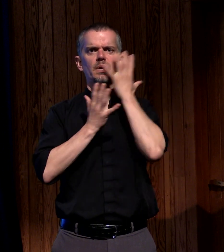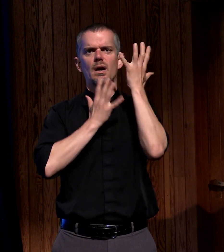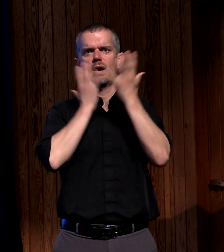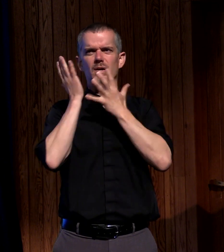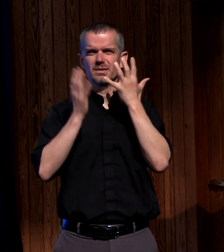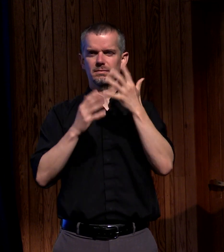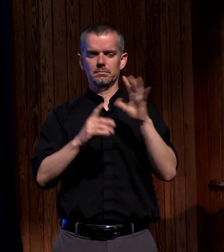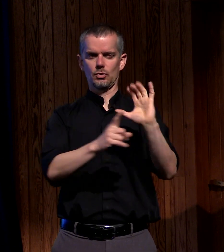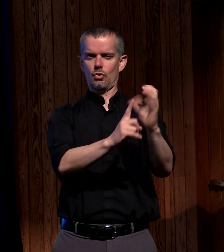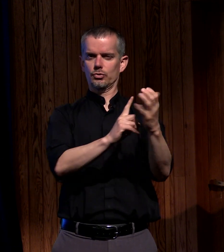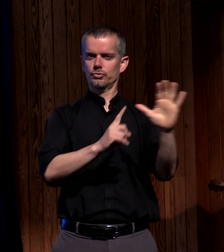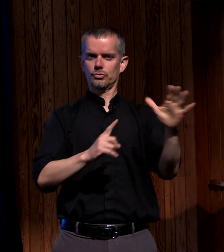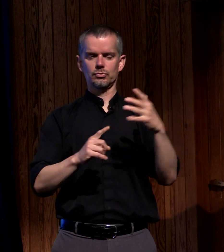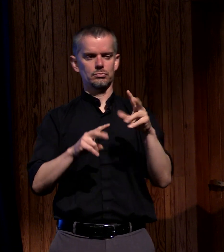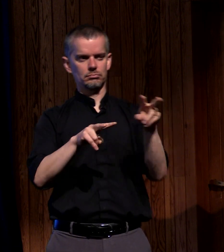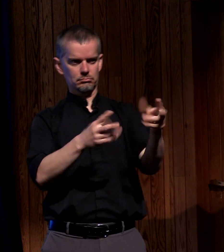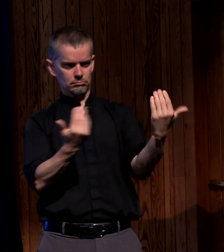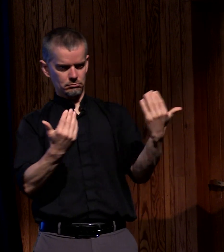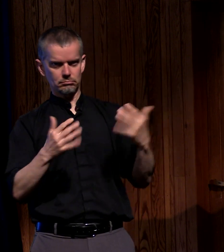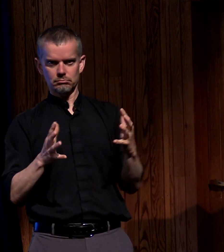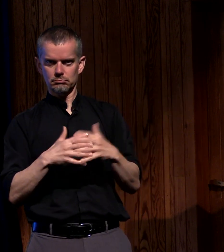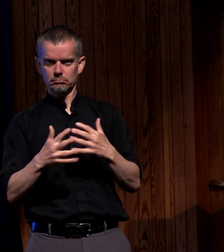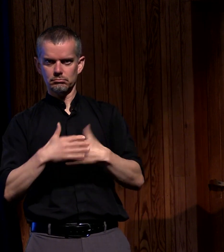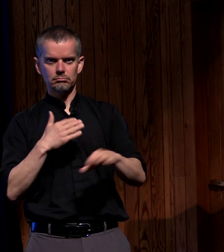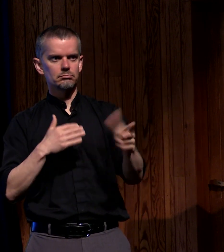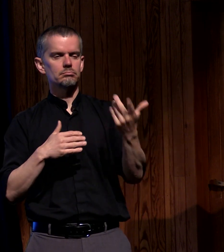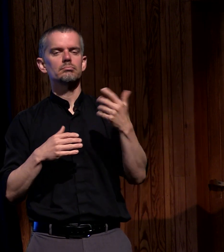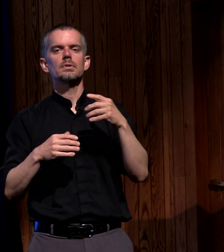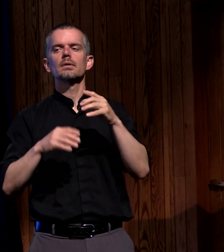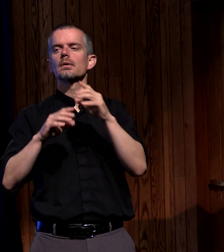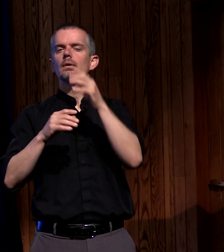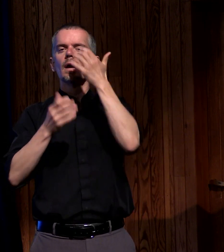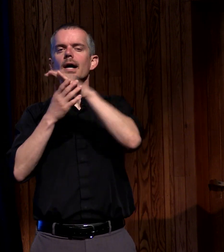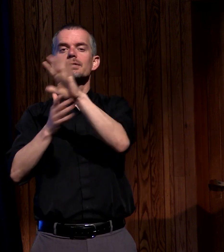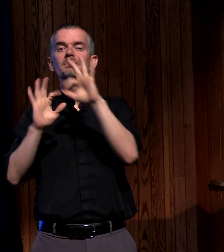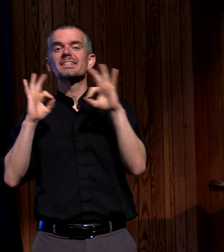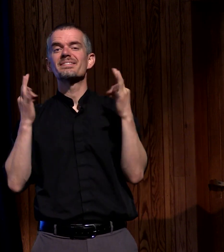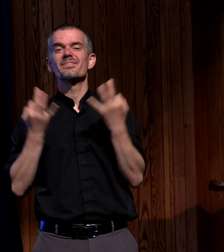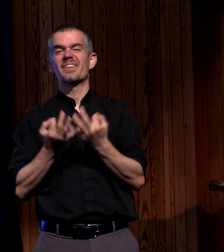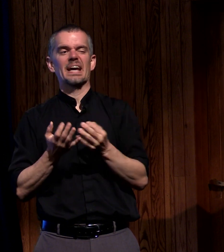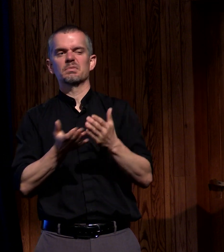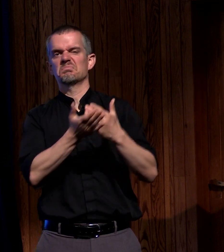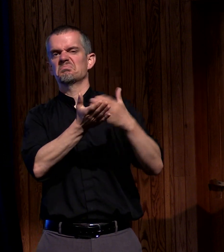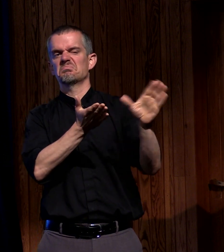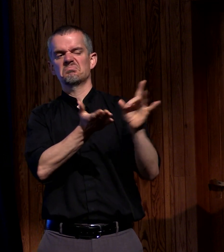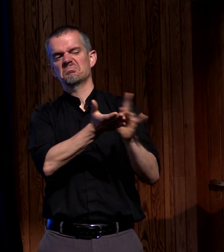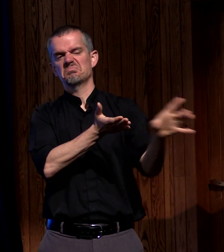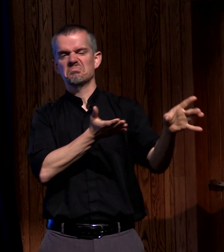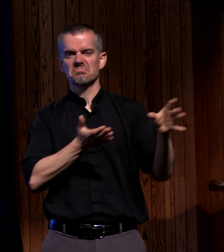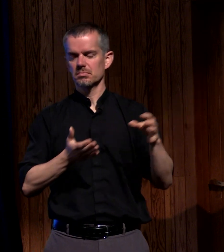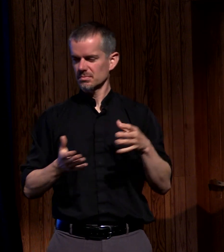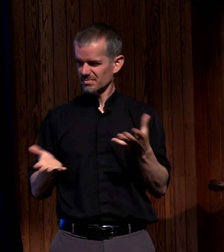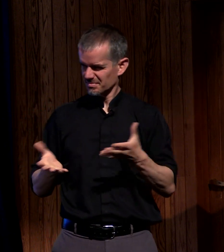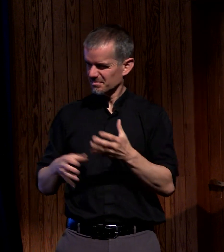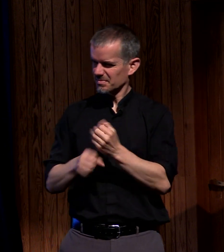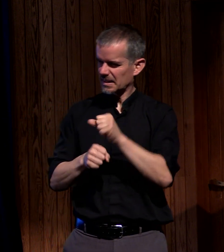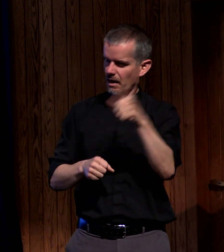her value was on her ability to produce kids the husband's family was just ostracizing her encouraging him to get another wife